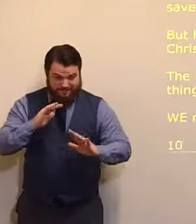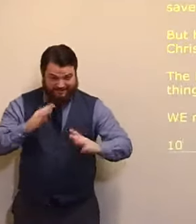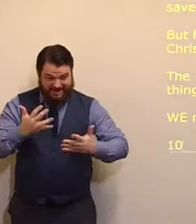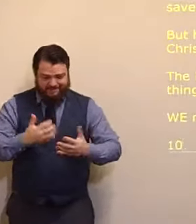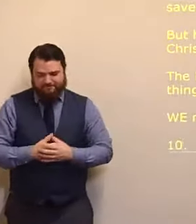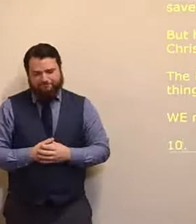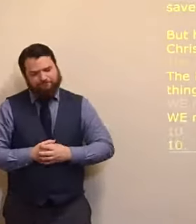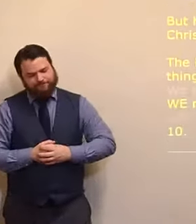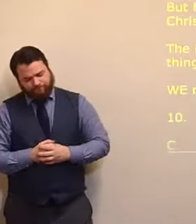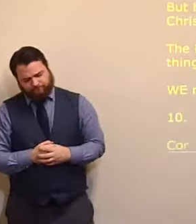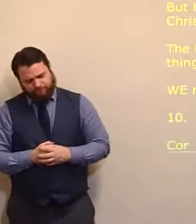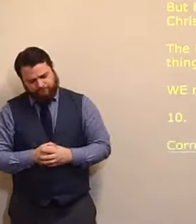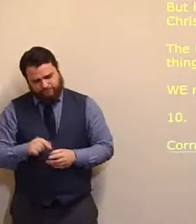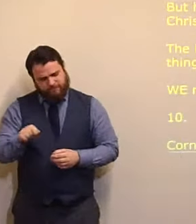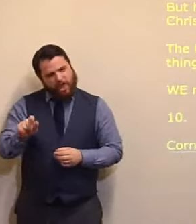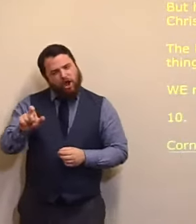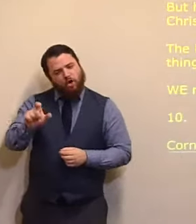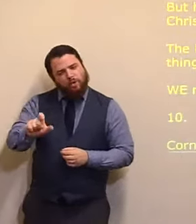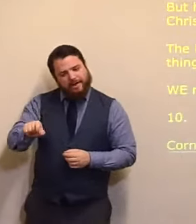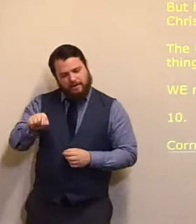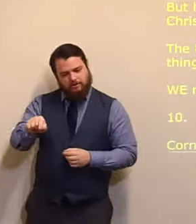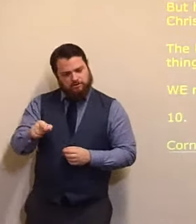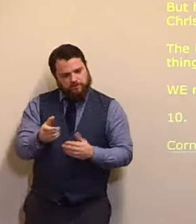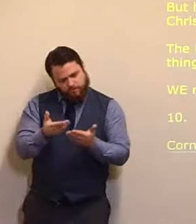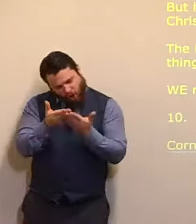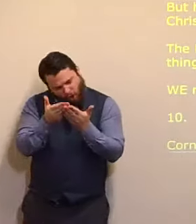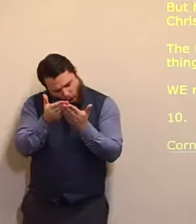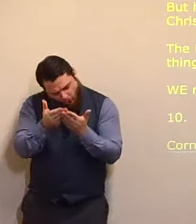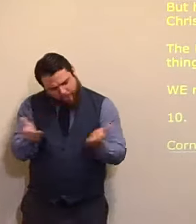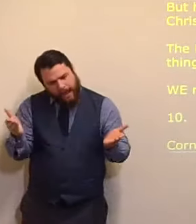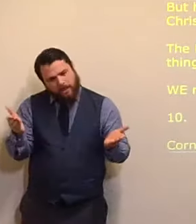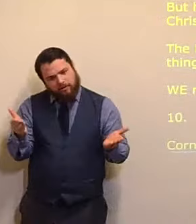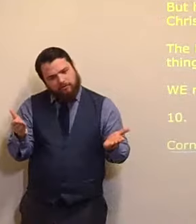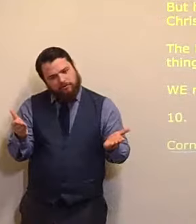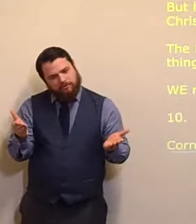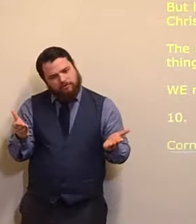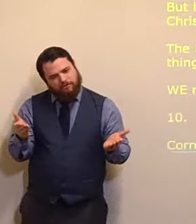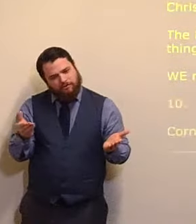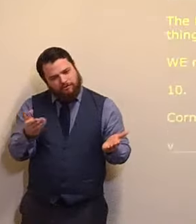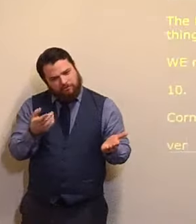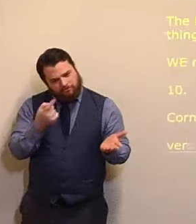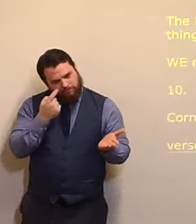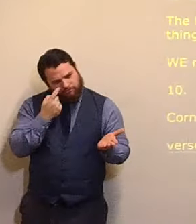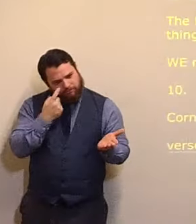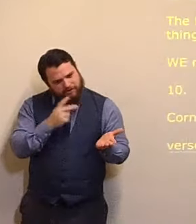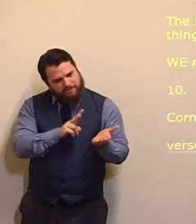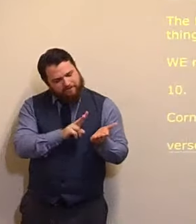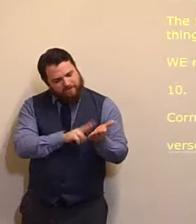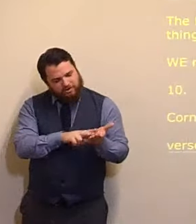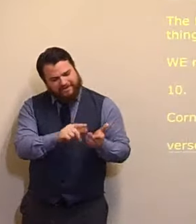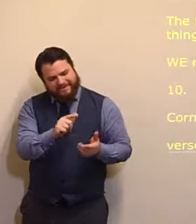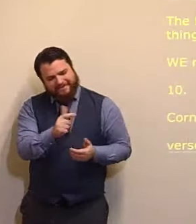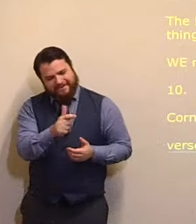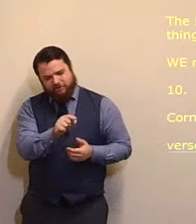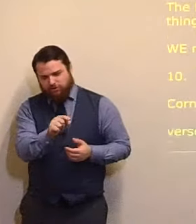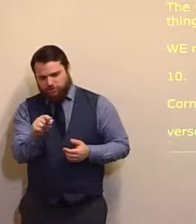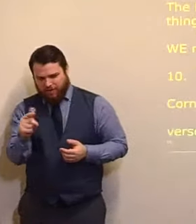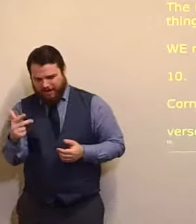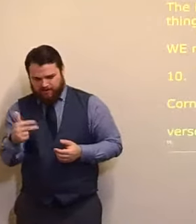Cornelius was obedient, he was obedient. Look at it again, in verse seven and eight, as soon as, he heard